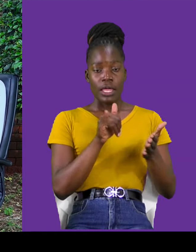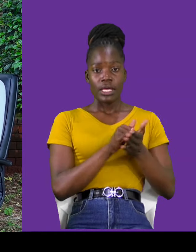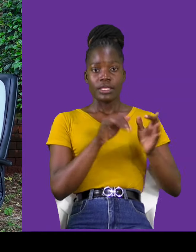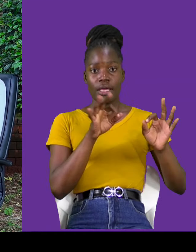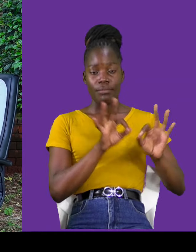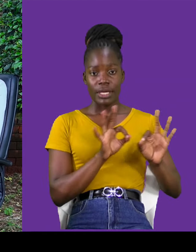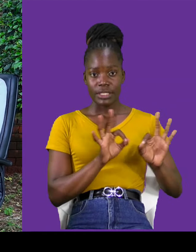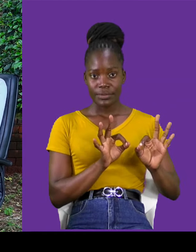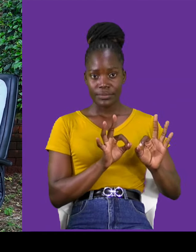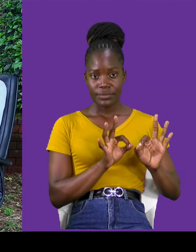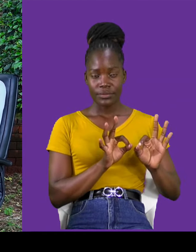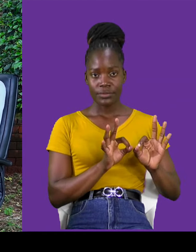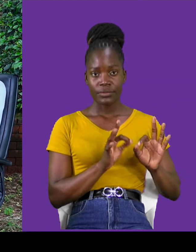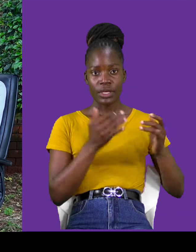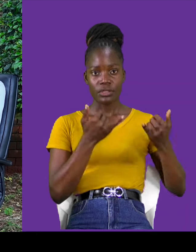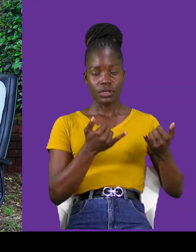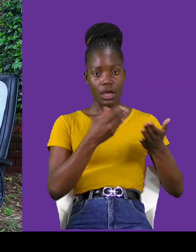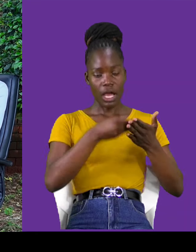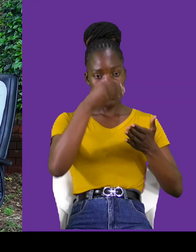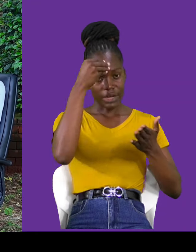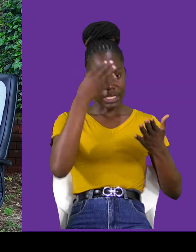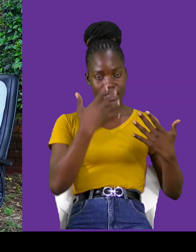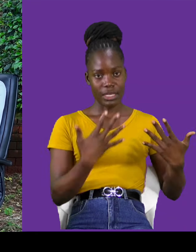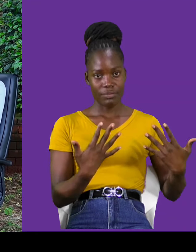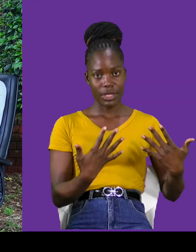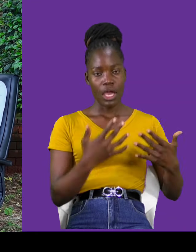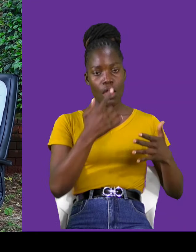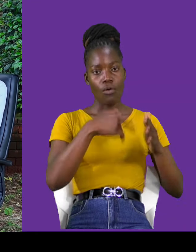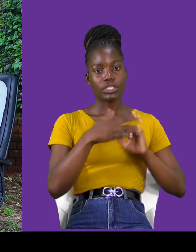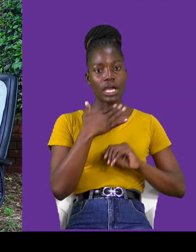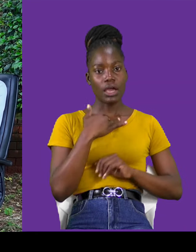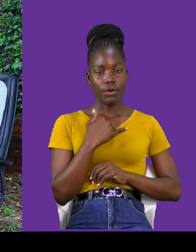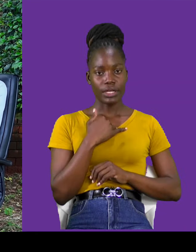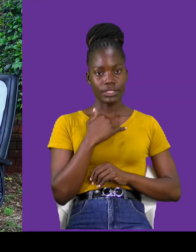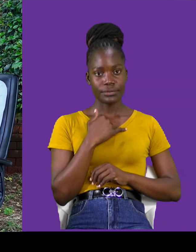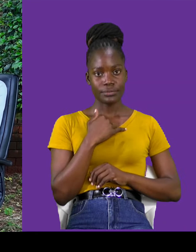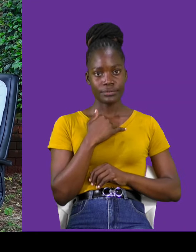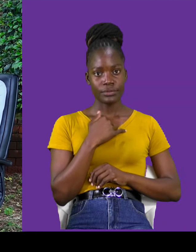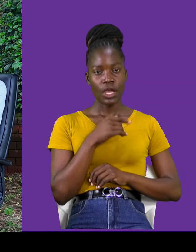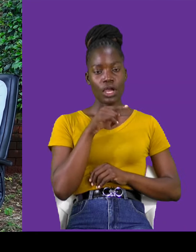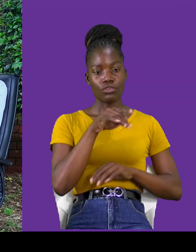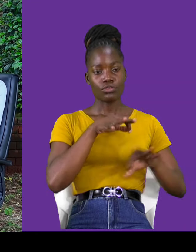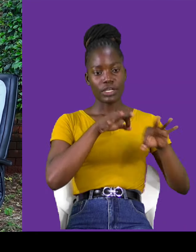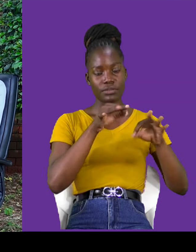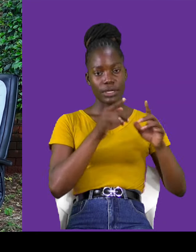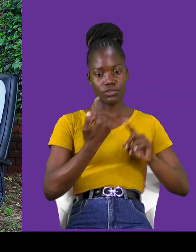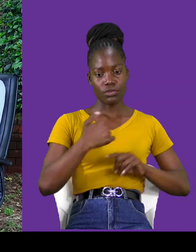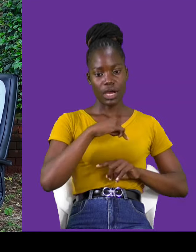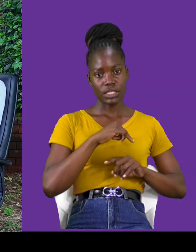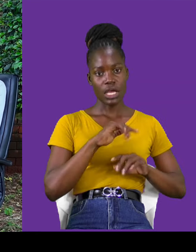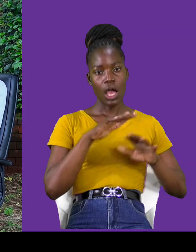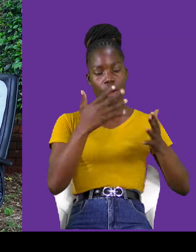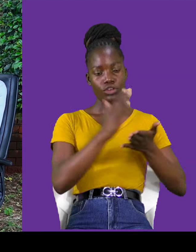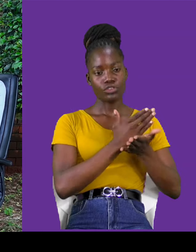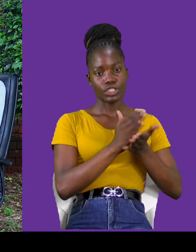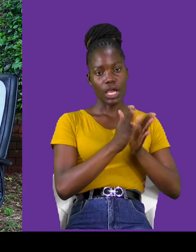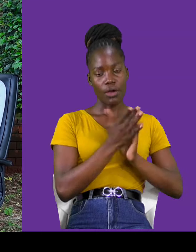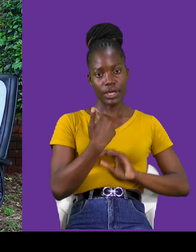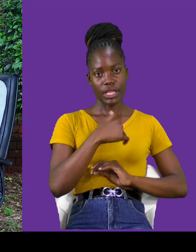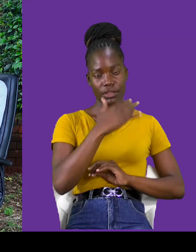at least now, I have learned something, what I would like you, to, explain to us, or maybe, to just share with us, because, I'm sure, even our